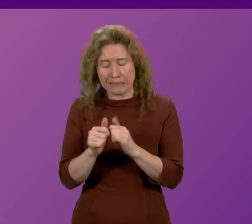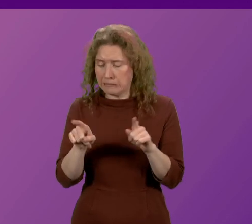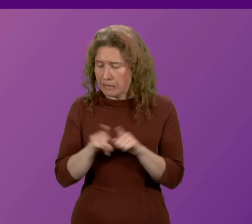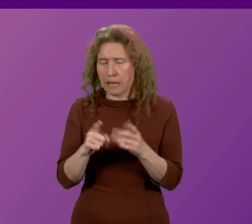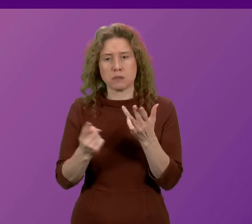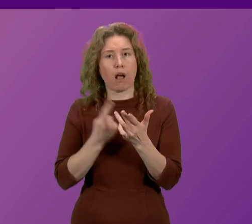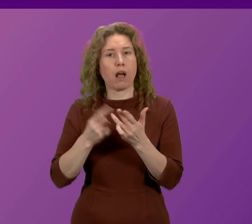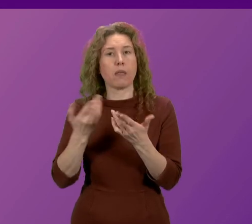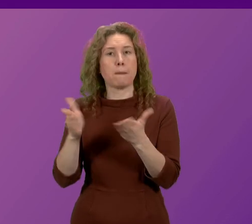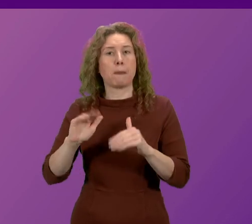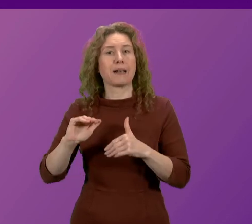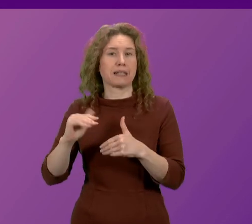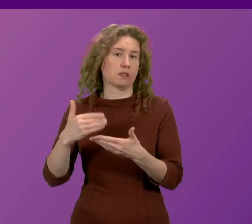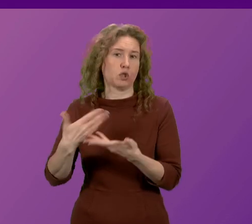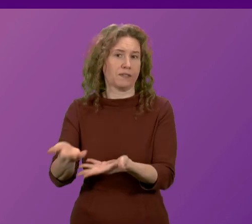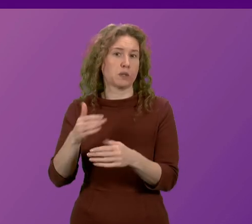public sector workers?